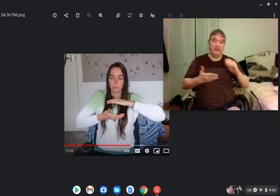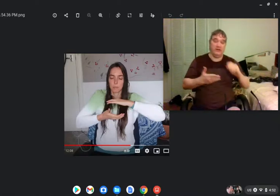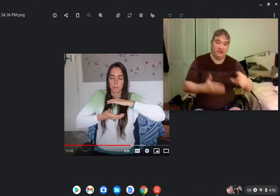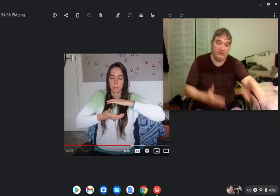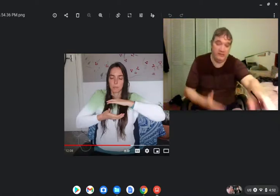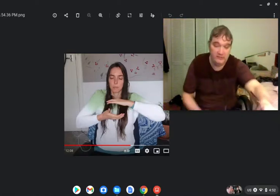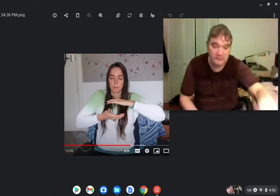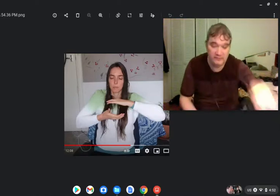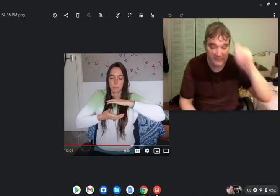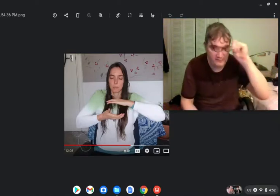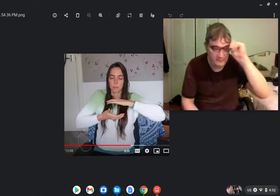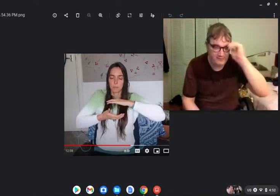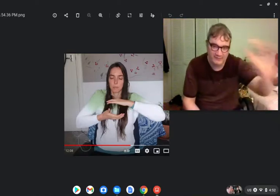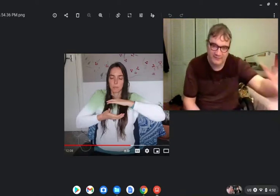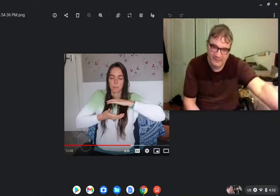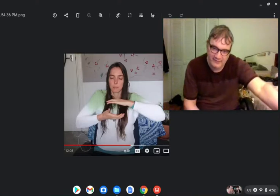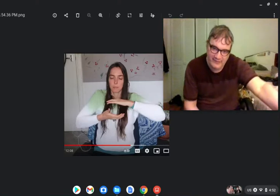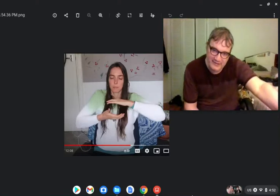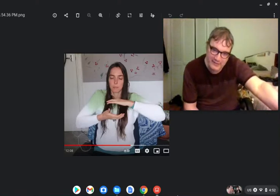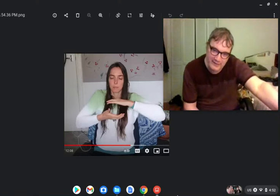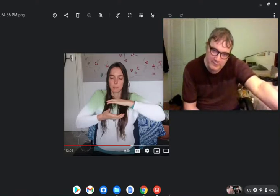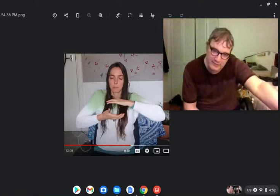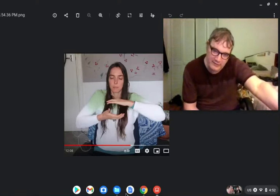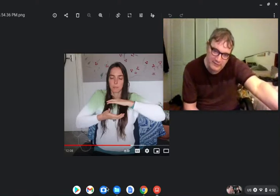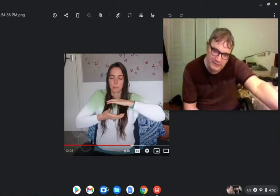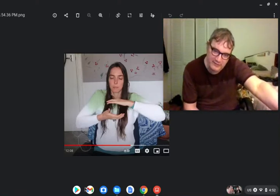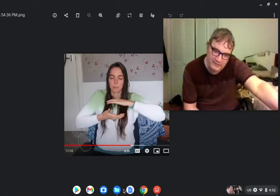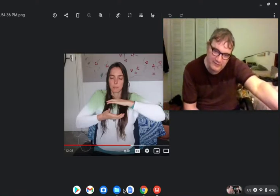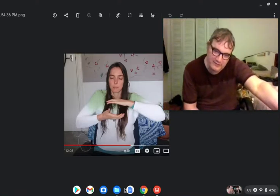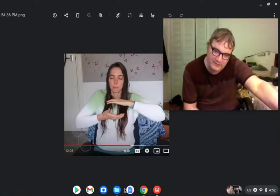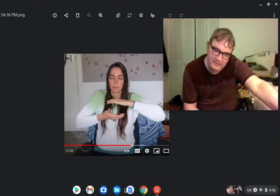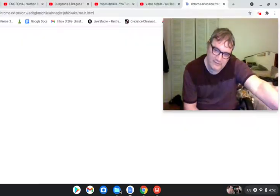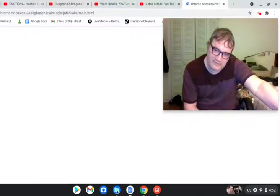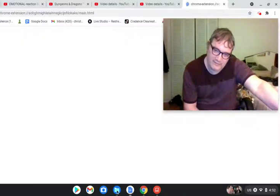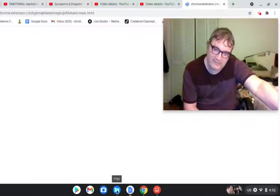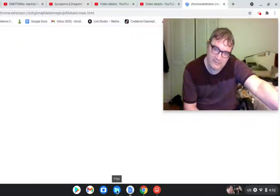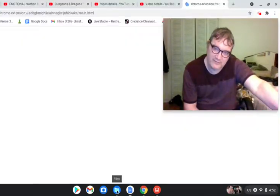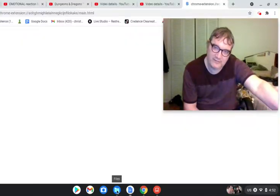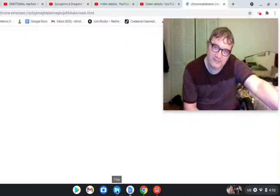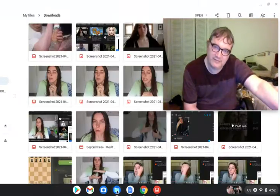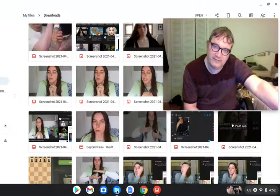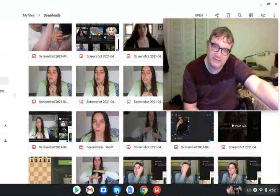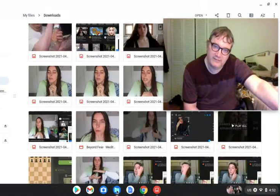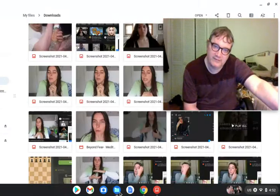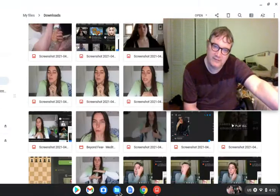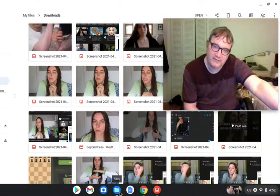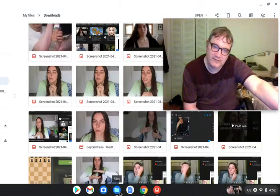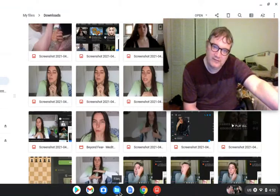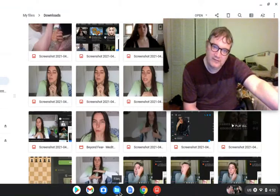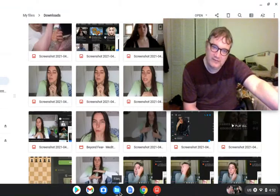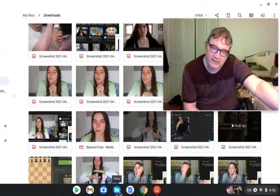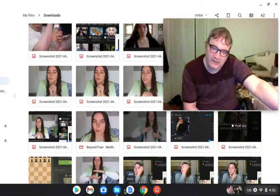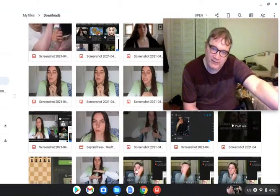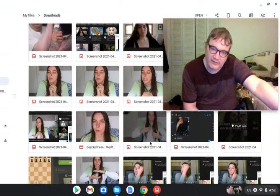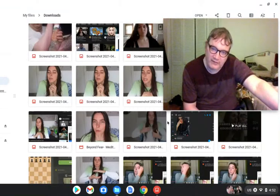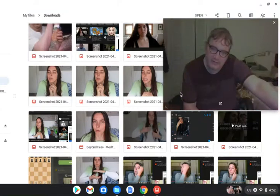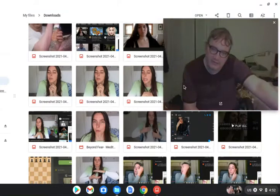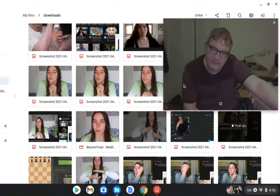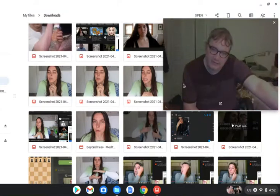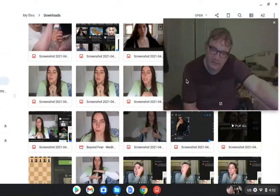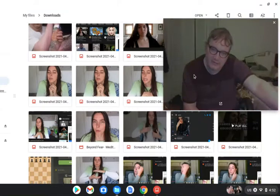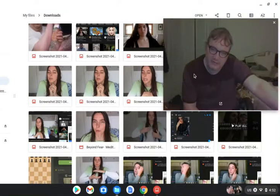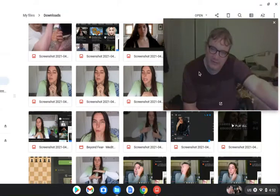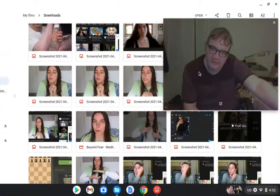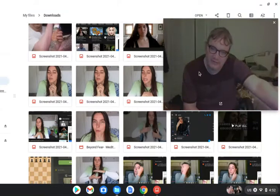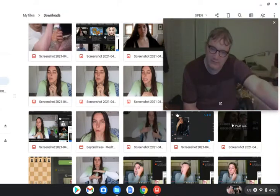let's get another picture of her